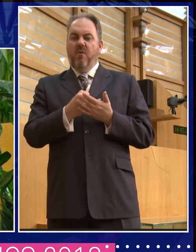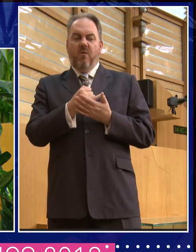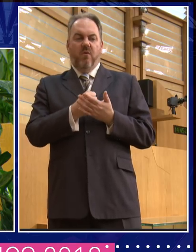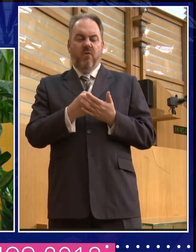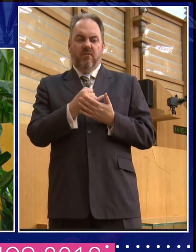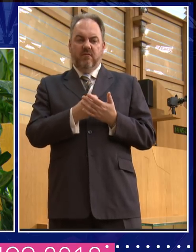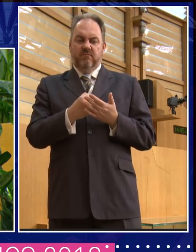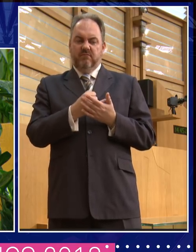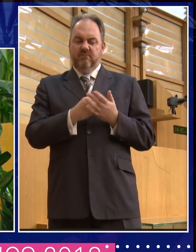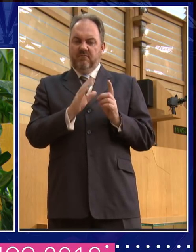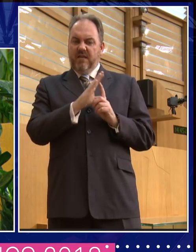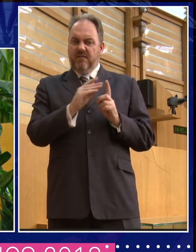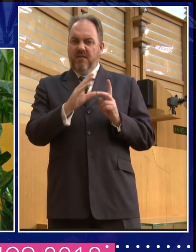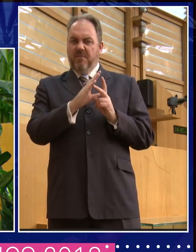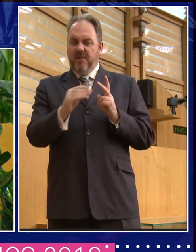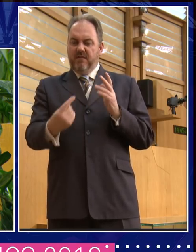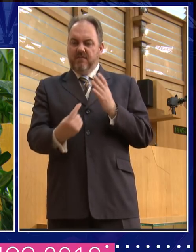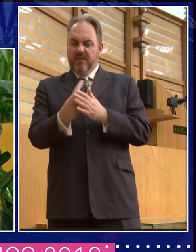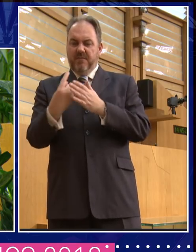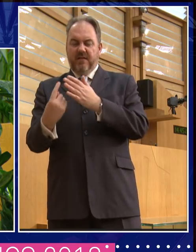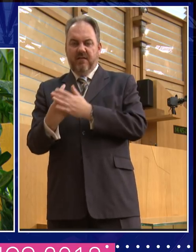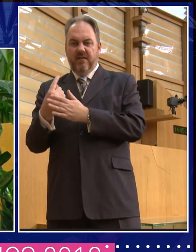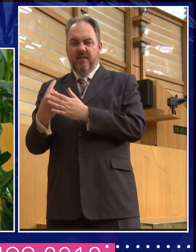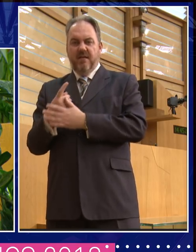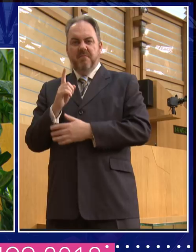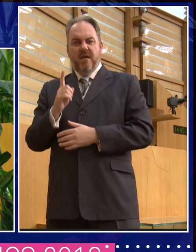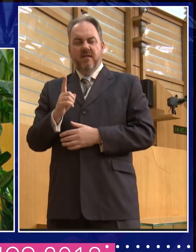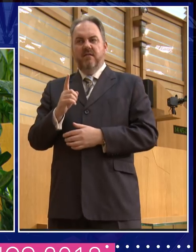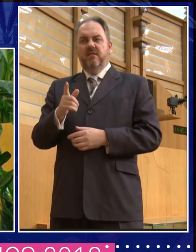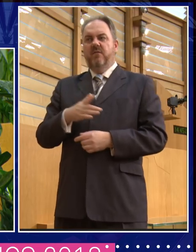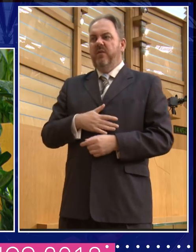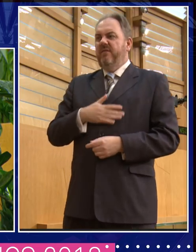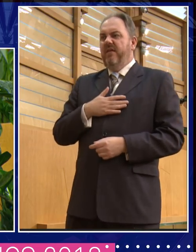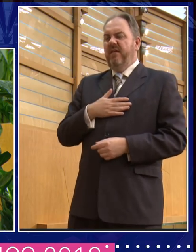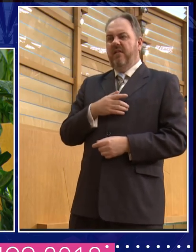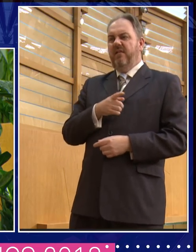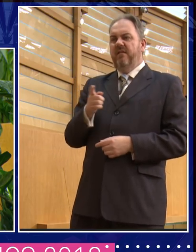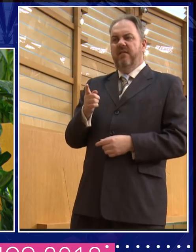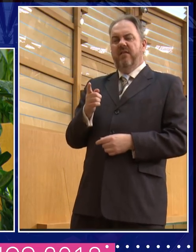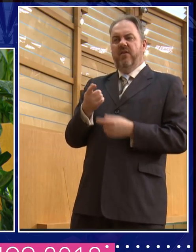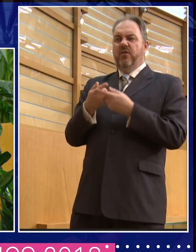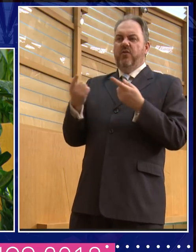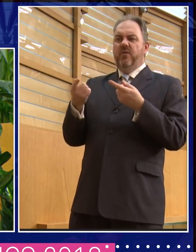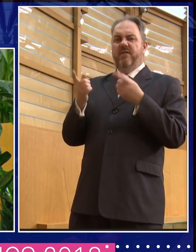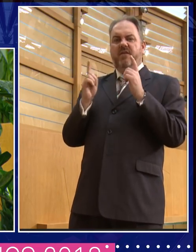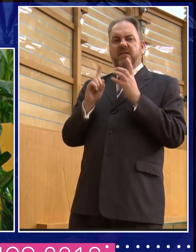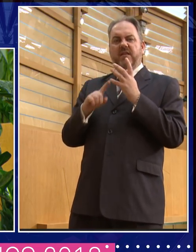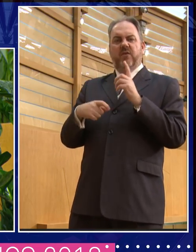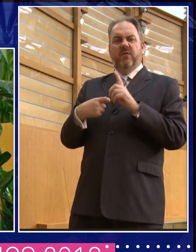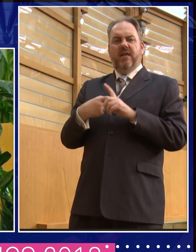But, you know, people, I think it's very easy to get the impression that university sector in the United Kingdom is absolutely river with problems